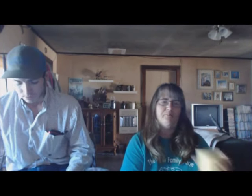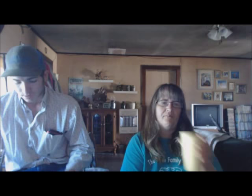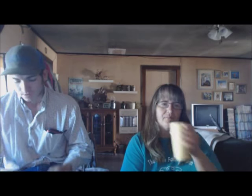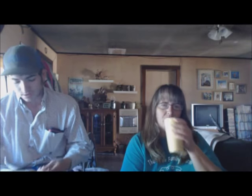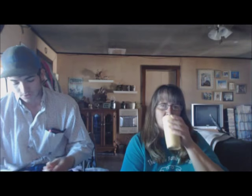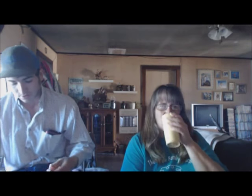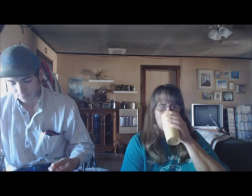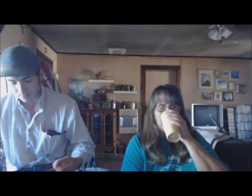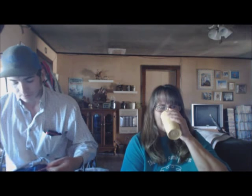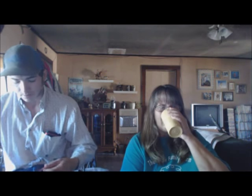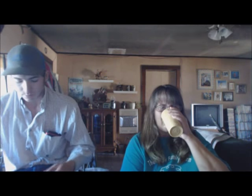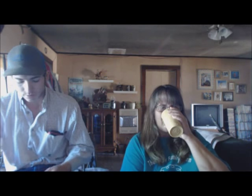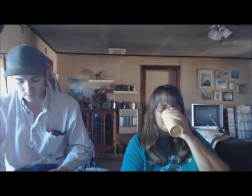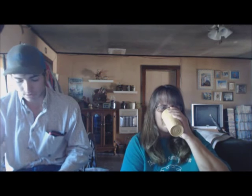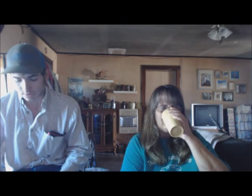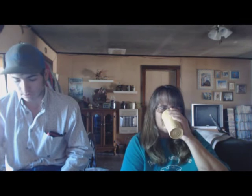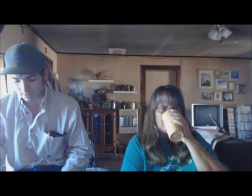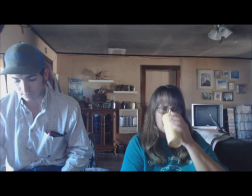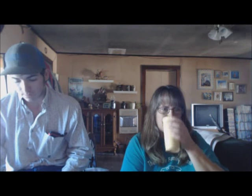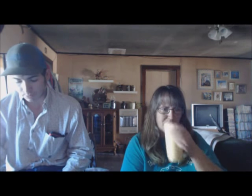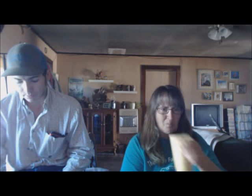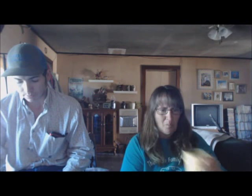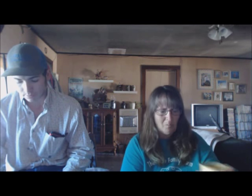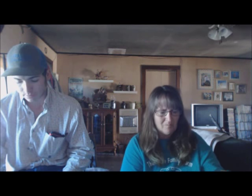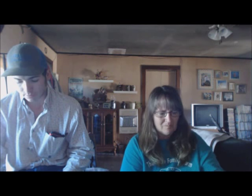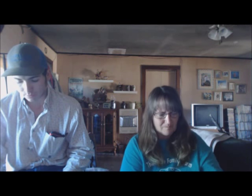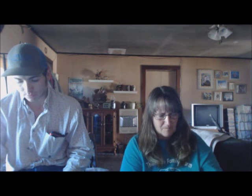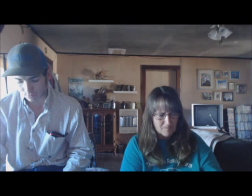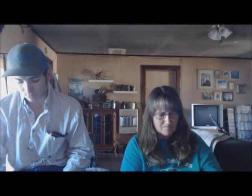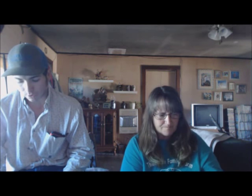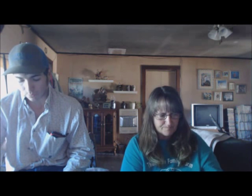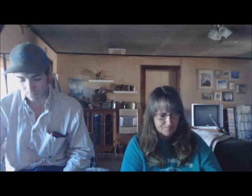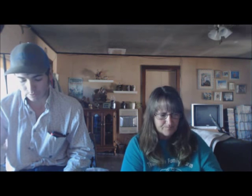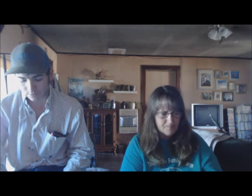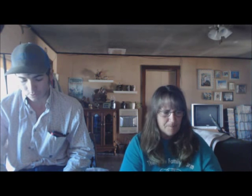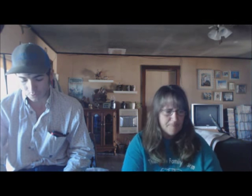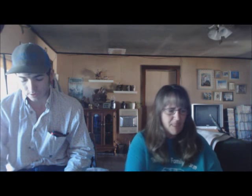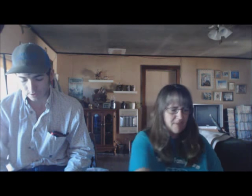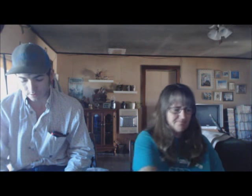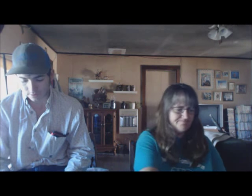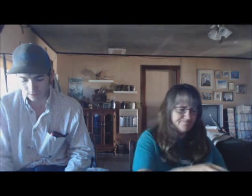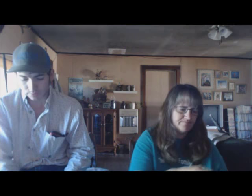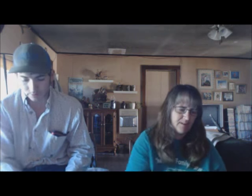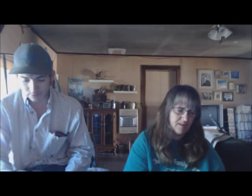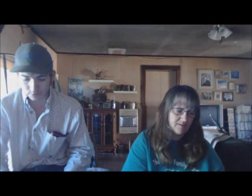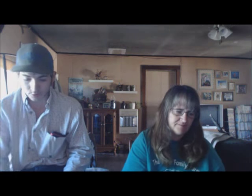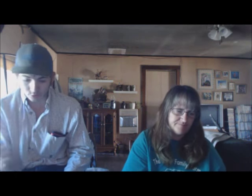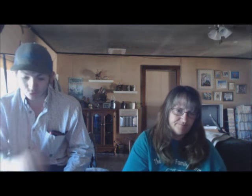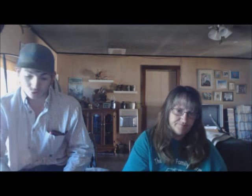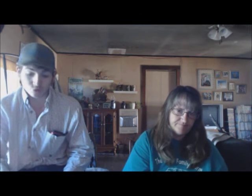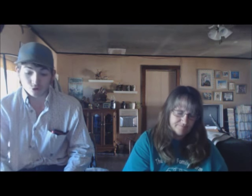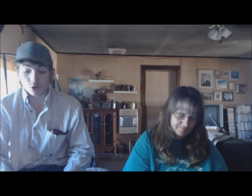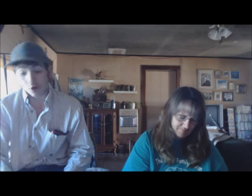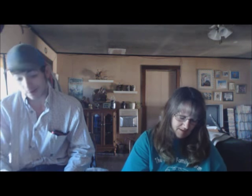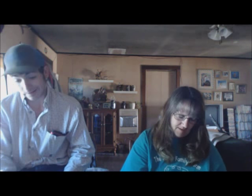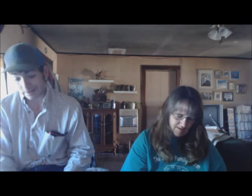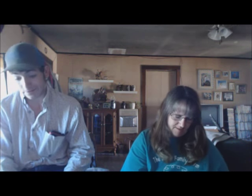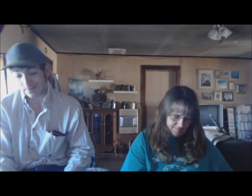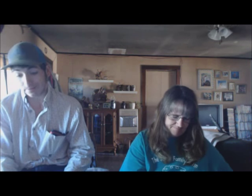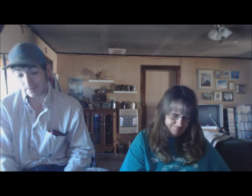Missed, and I kept her open. And I was long, and I kept her open. Then we went to No Water, and I was long, and I kept her